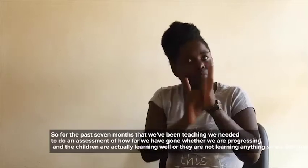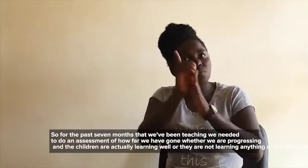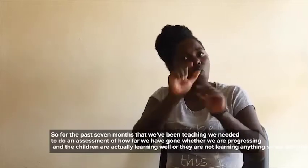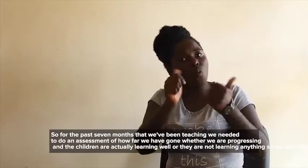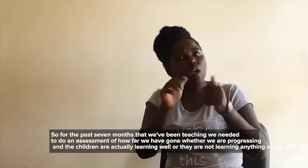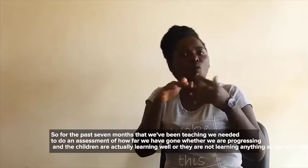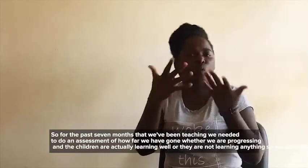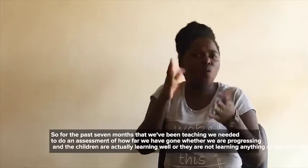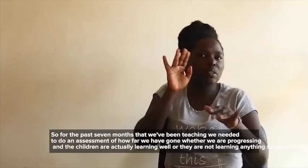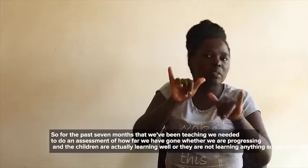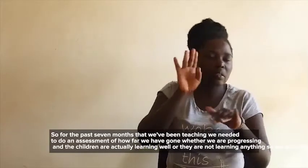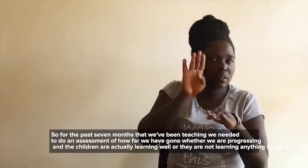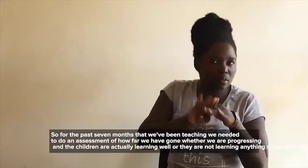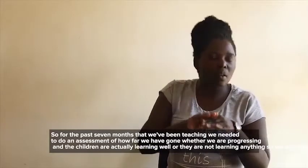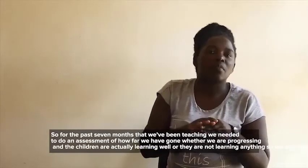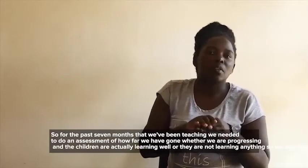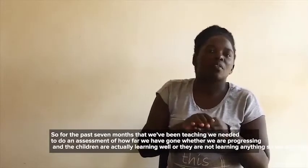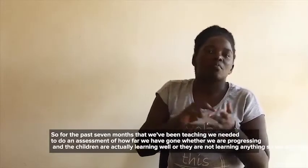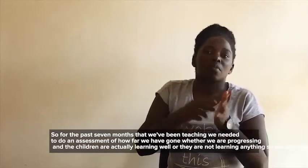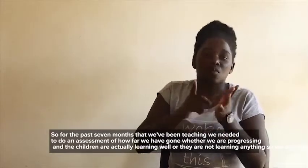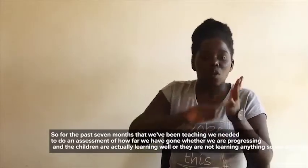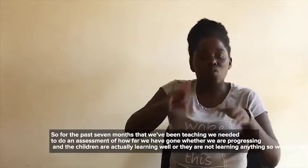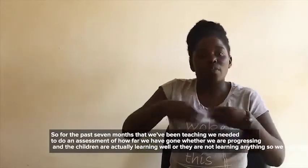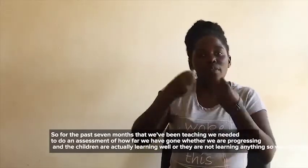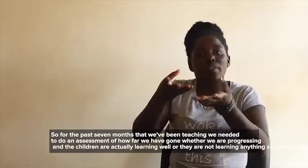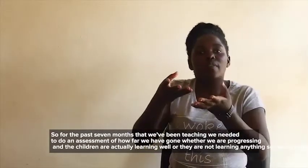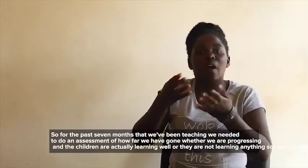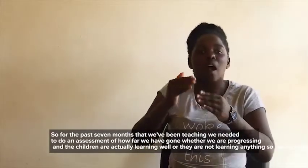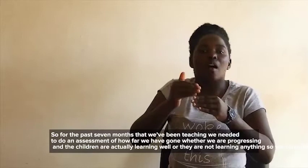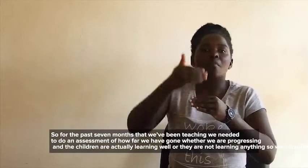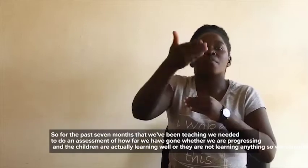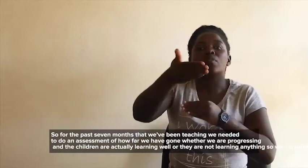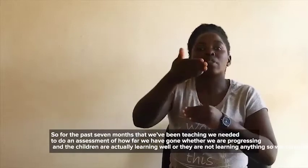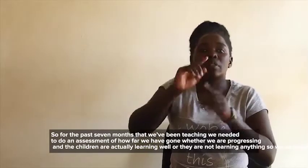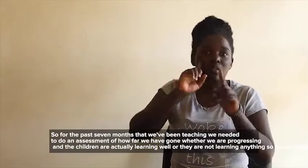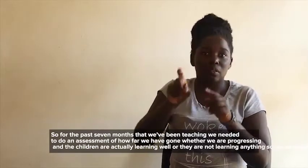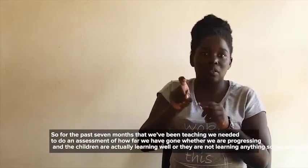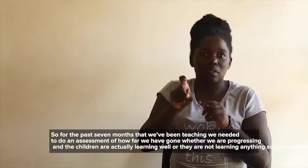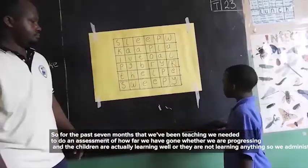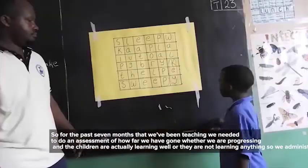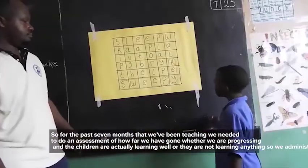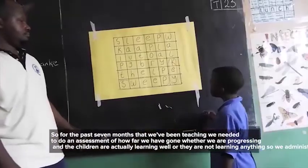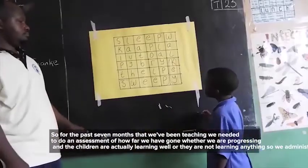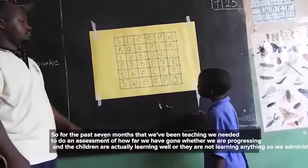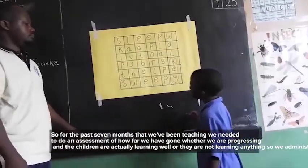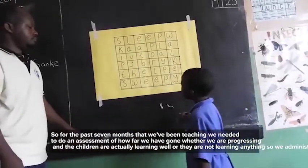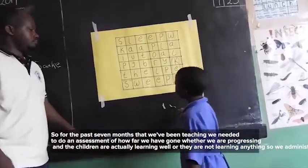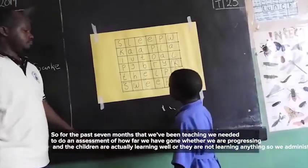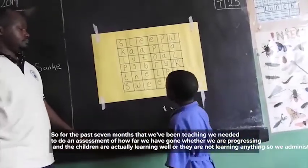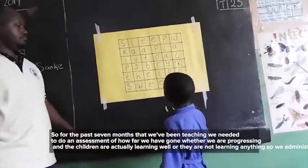we are progressing, whether the children are actually learning well, or they are not learning anything. So we administered a